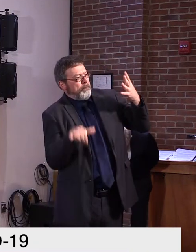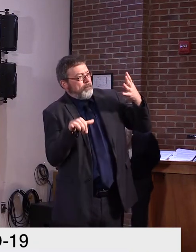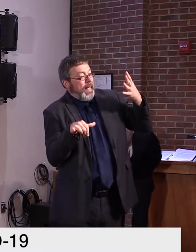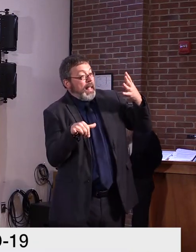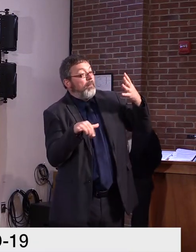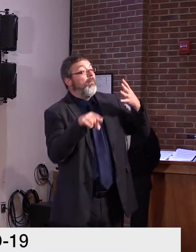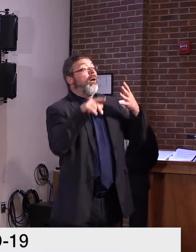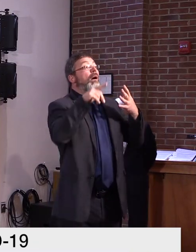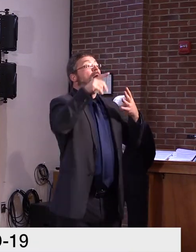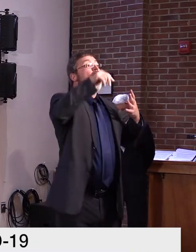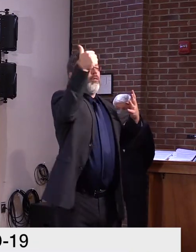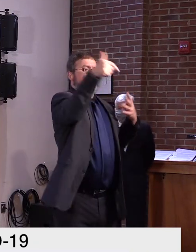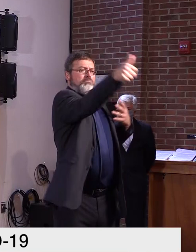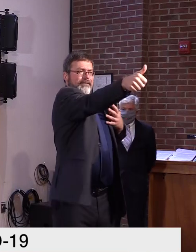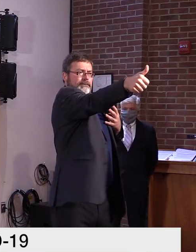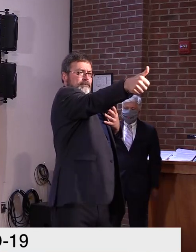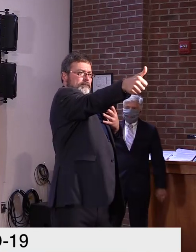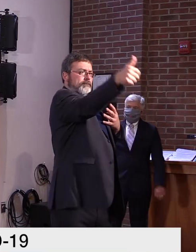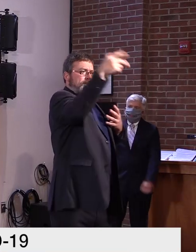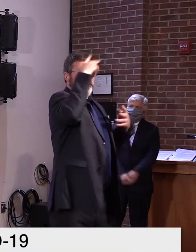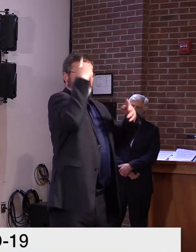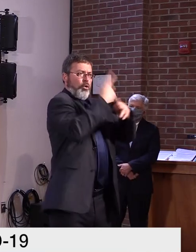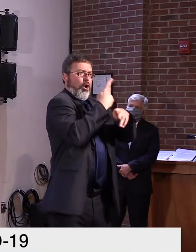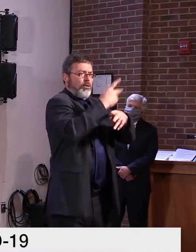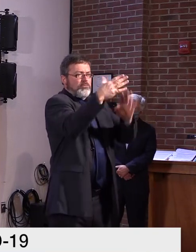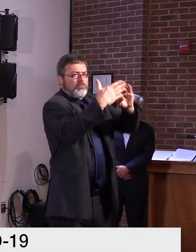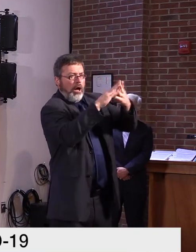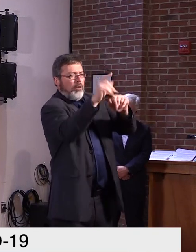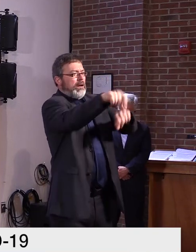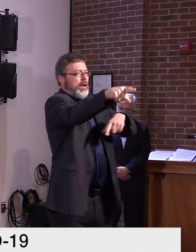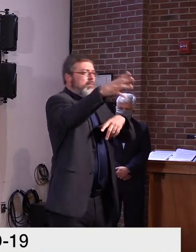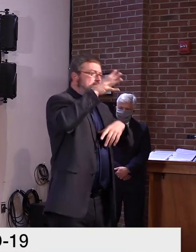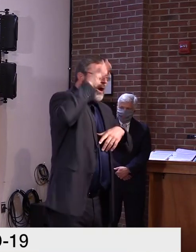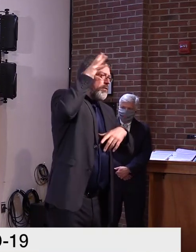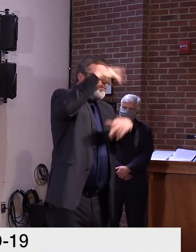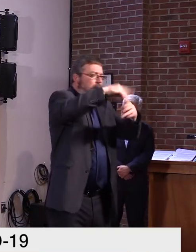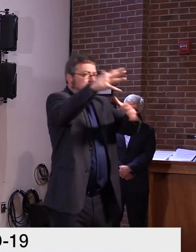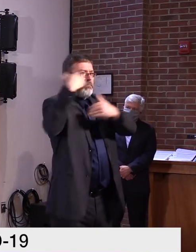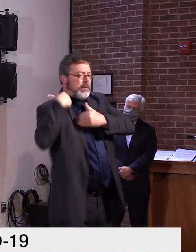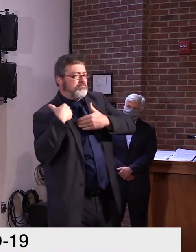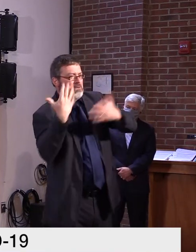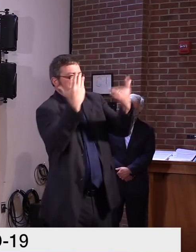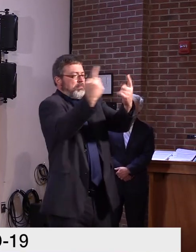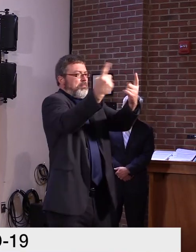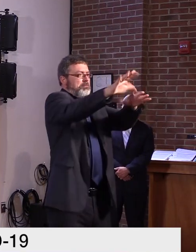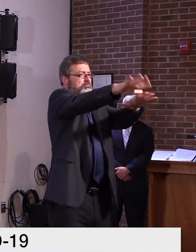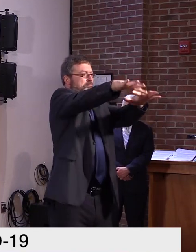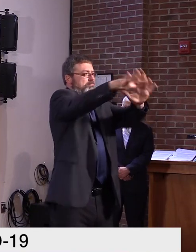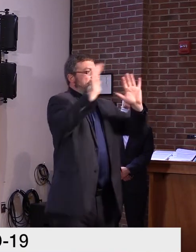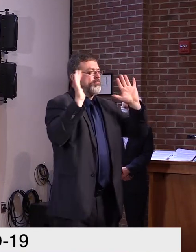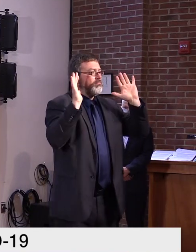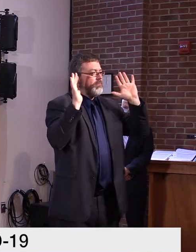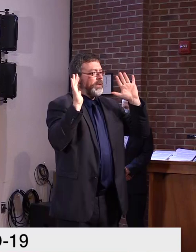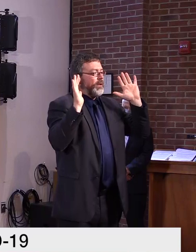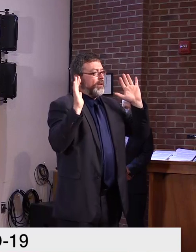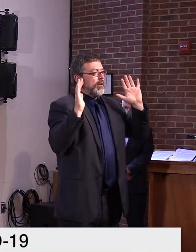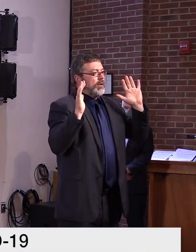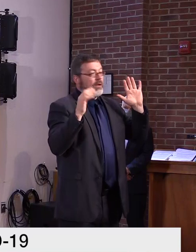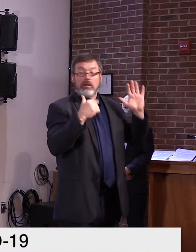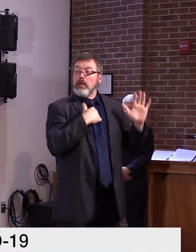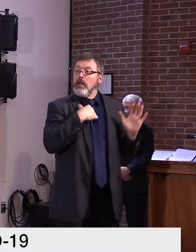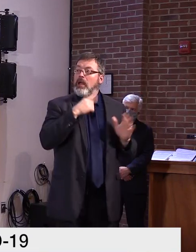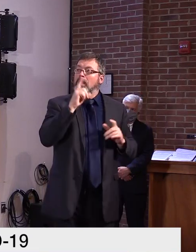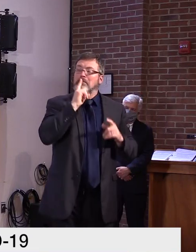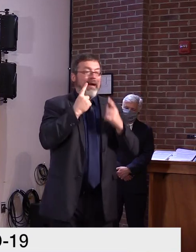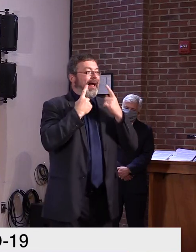always are. Um, and I don't want to create too much of a joke here, but everyone must, must